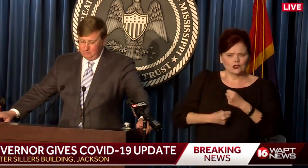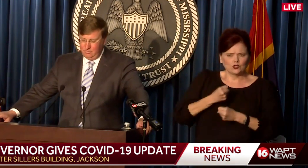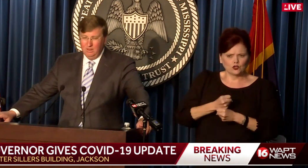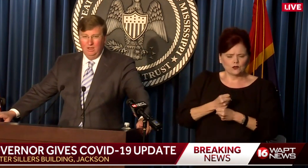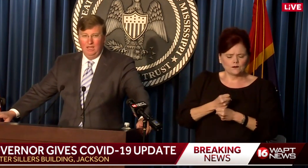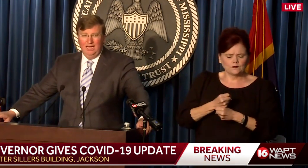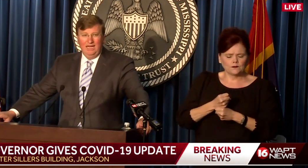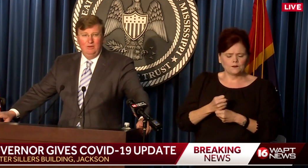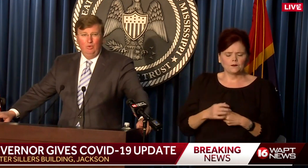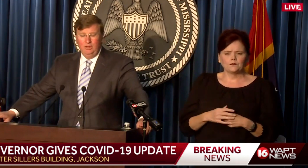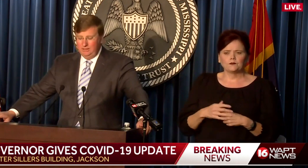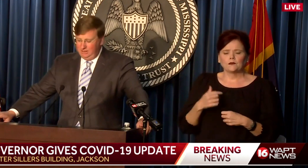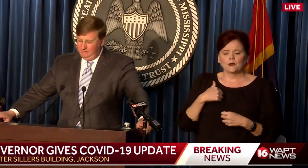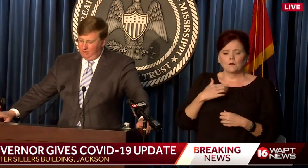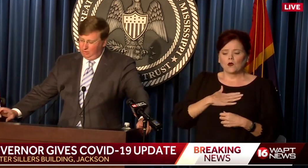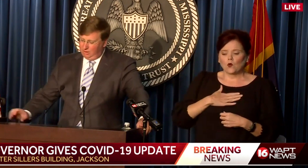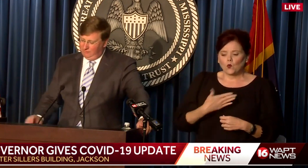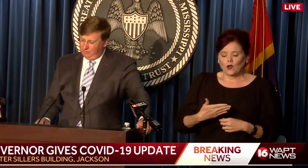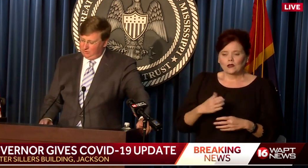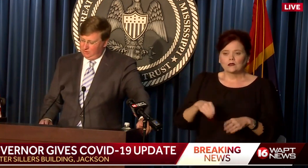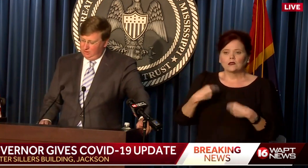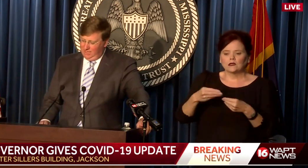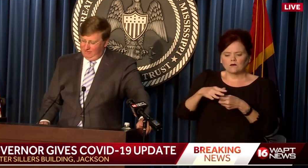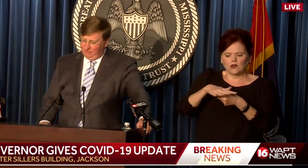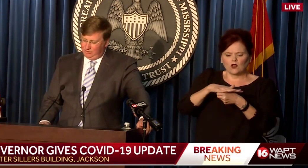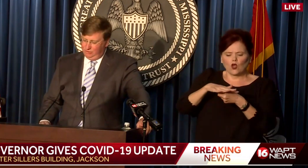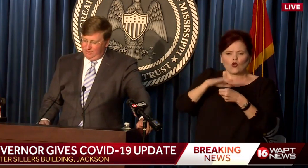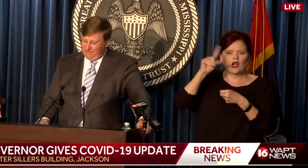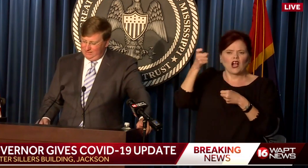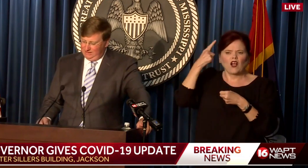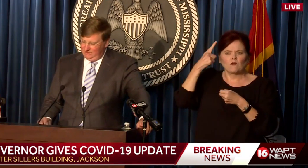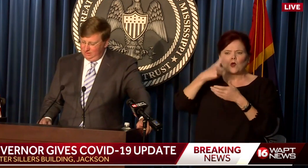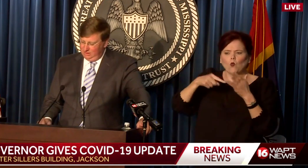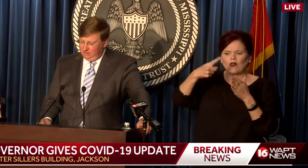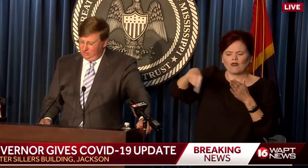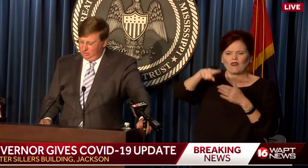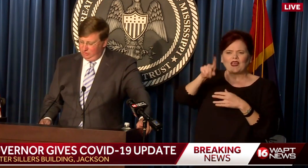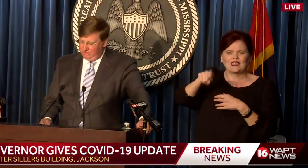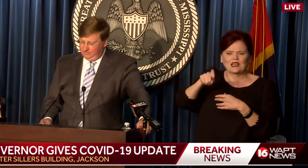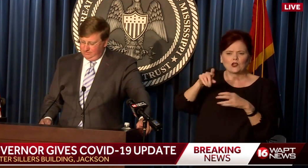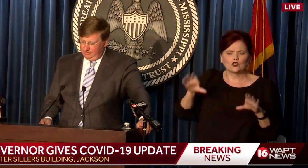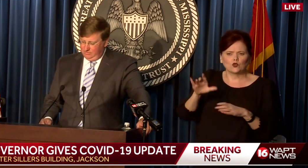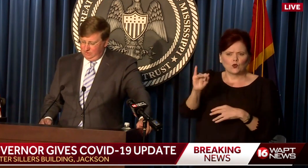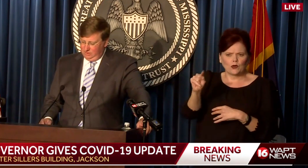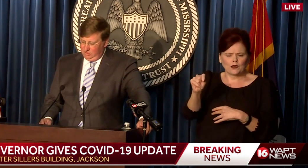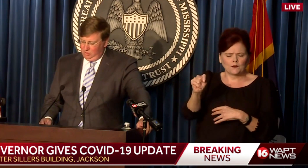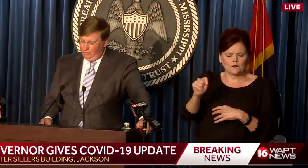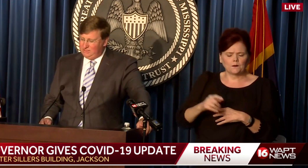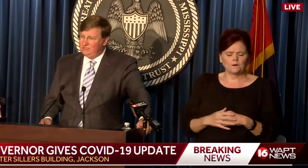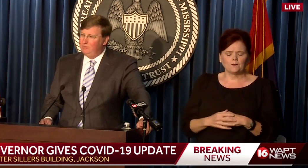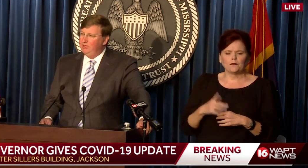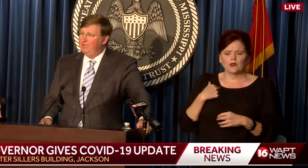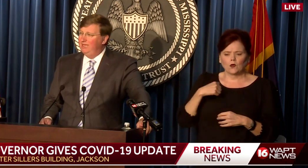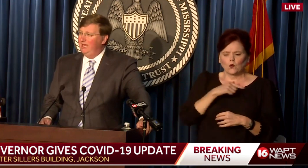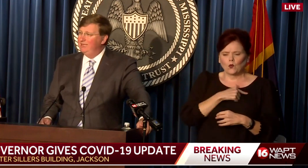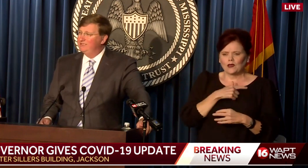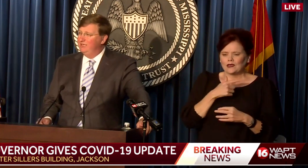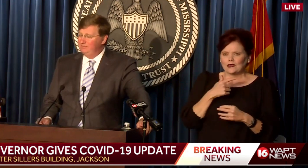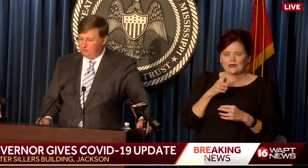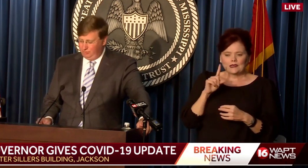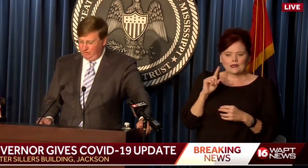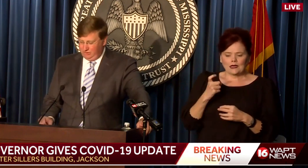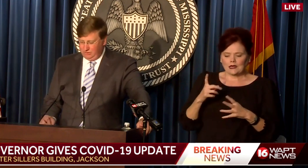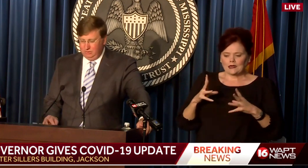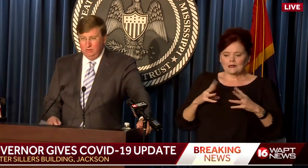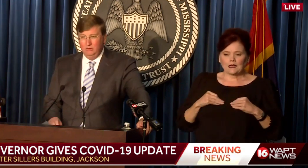and I am willing to give local governments every tool they need to do it. We simply cannot